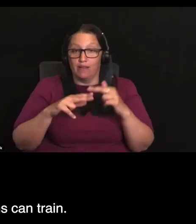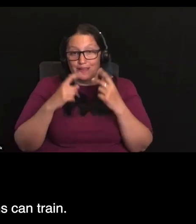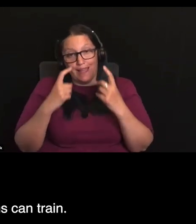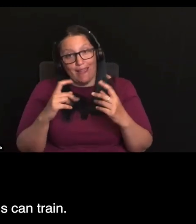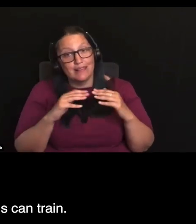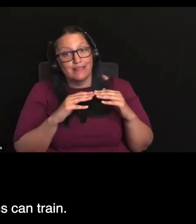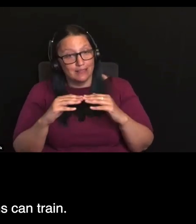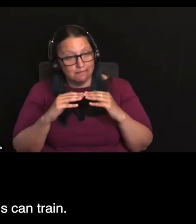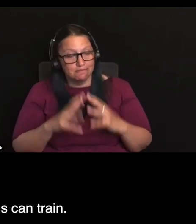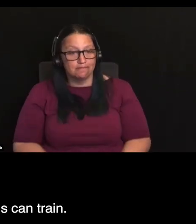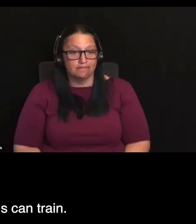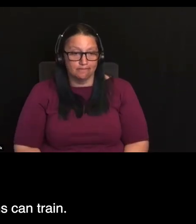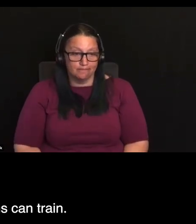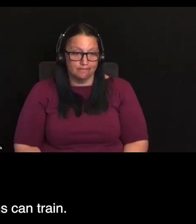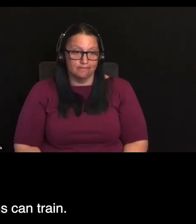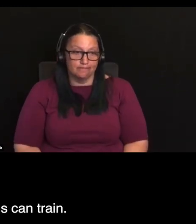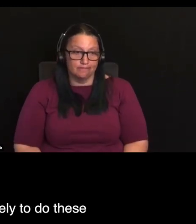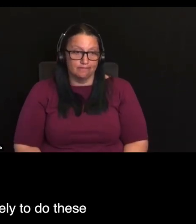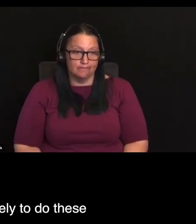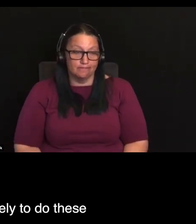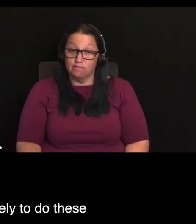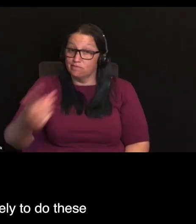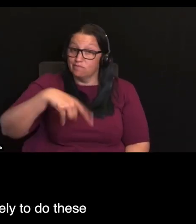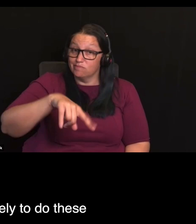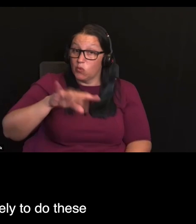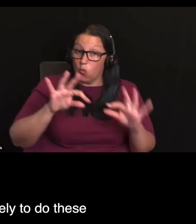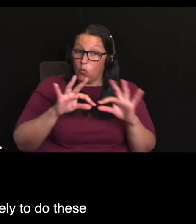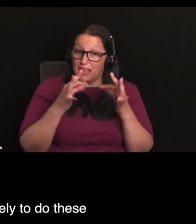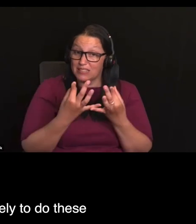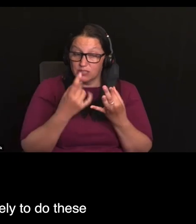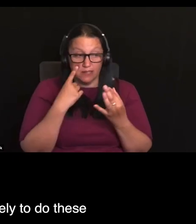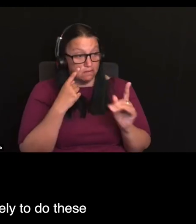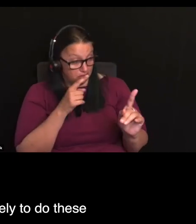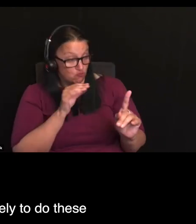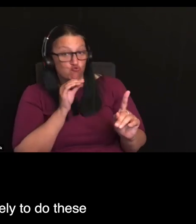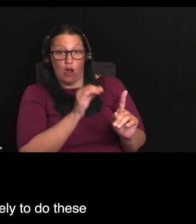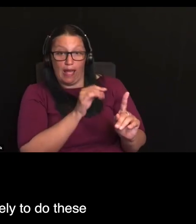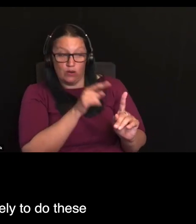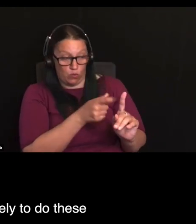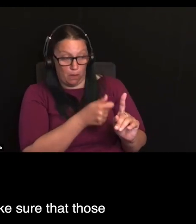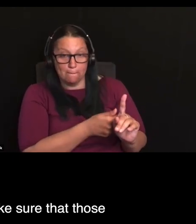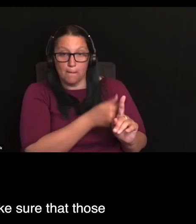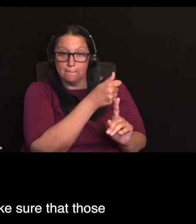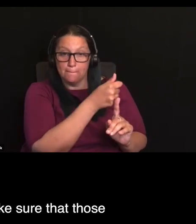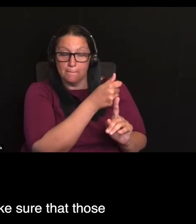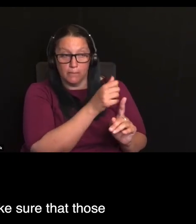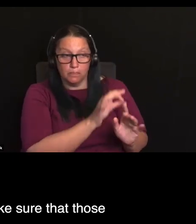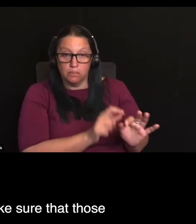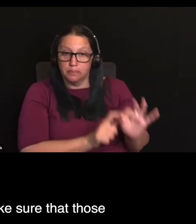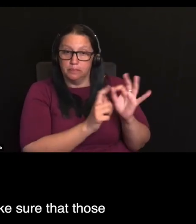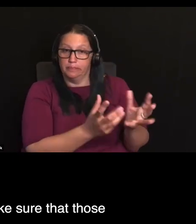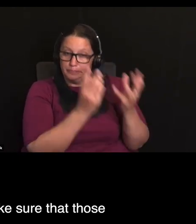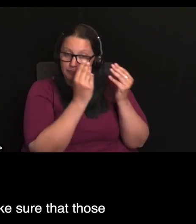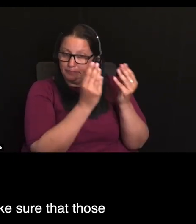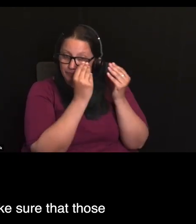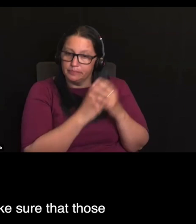and, you know, can train. They can also look at who is likely to do these assessments and how do